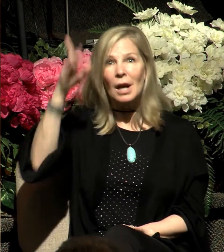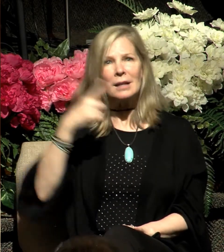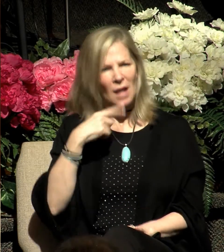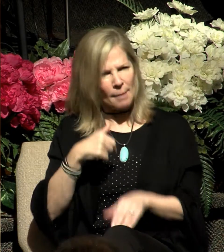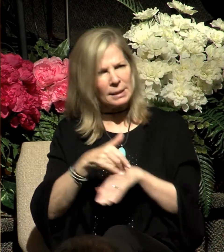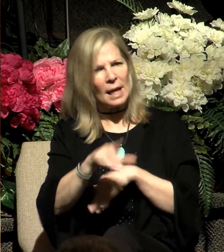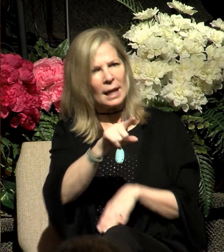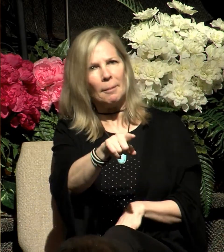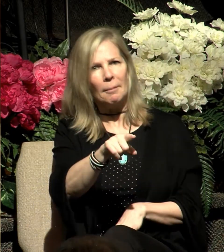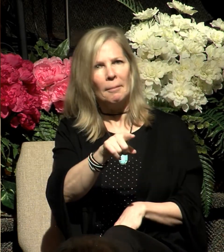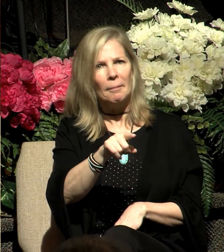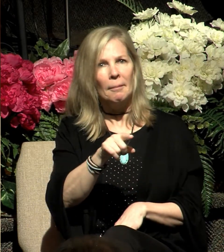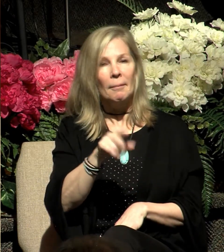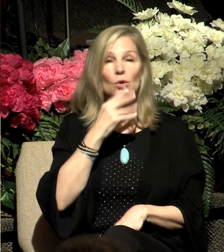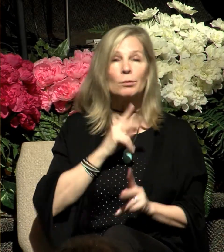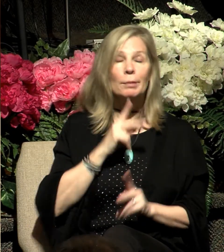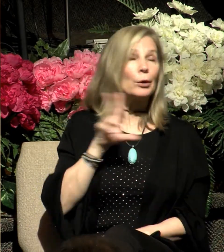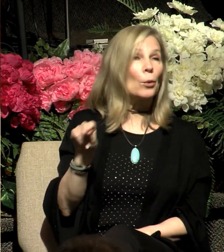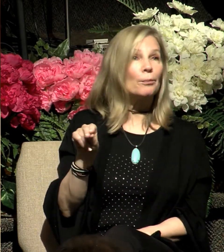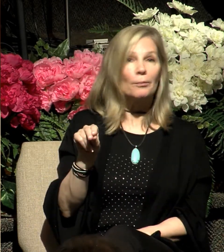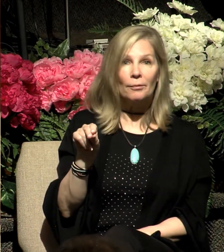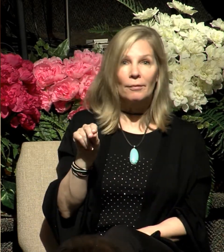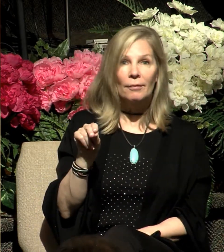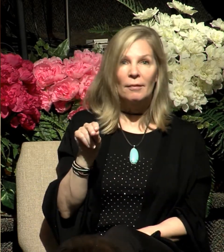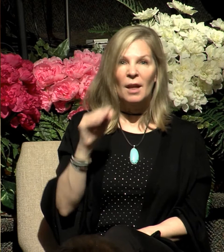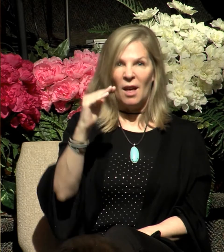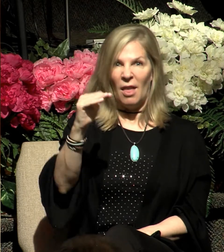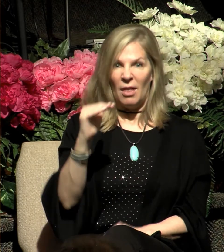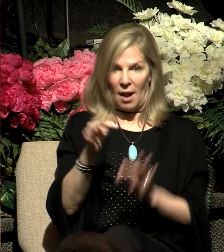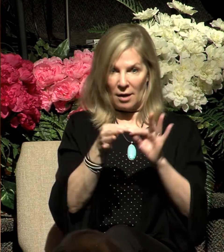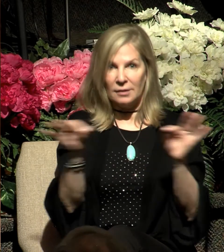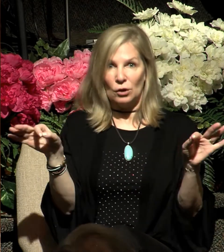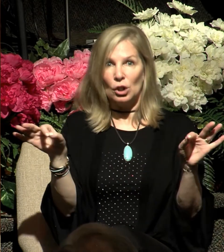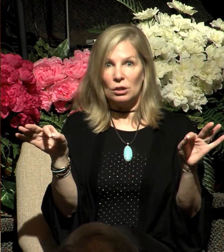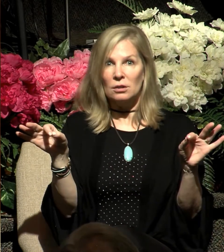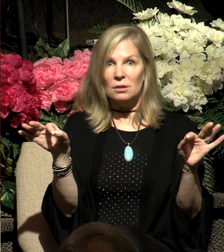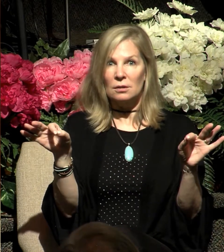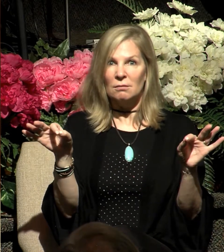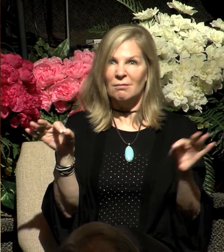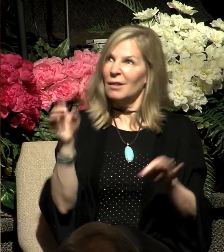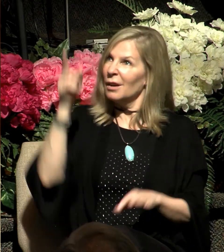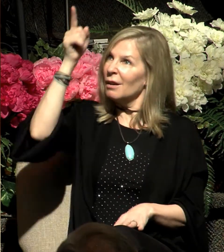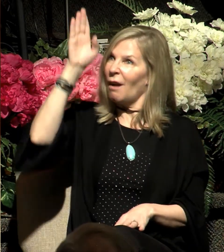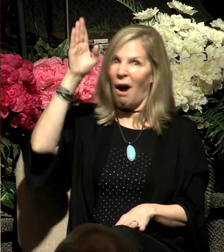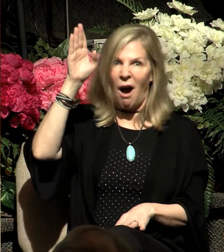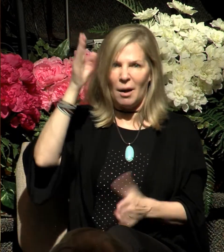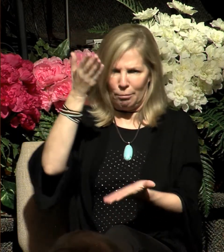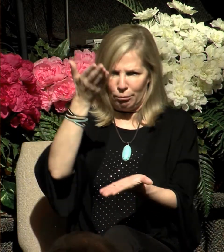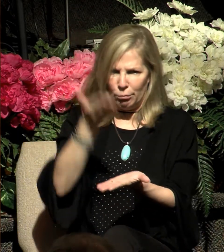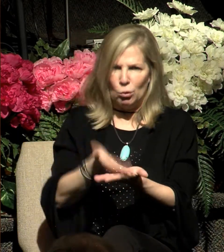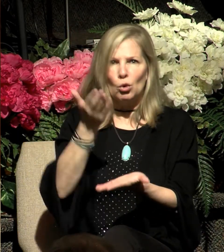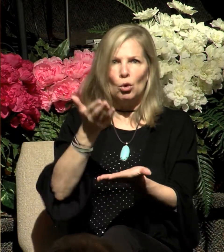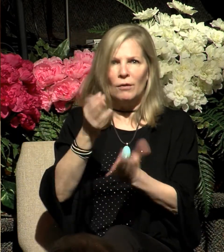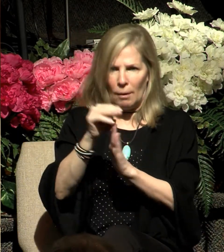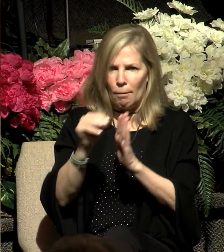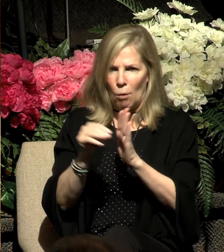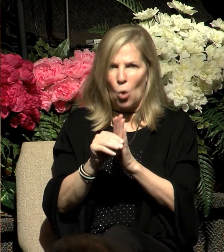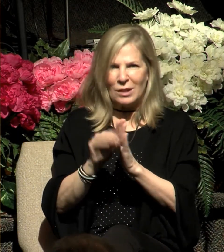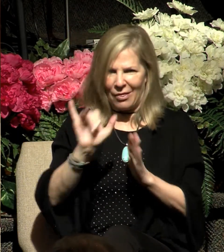And in spite of the fact, as the next verse says, that God authenticated Moses as his appointed deliverer by giving him the ability to